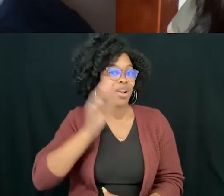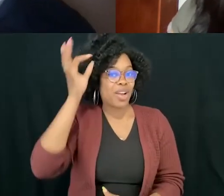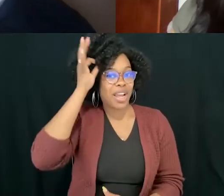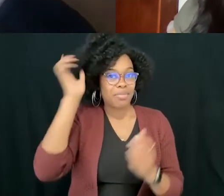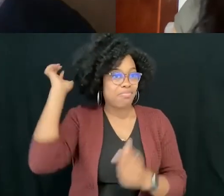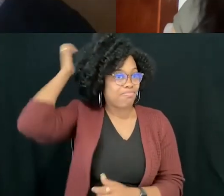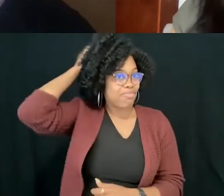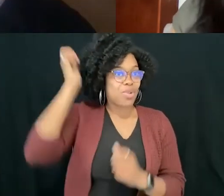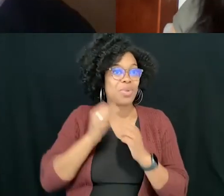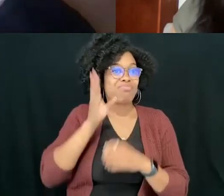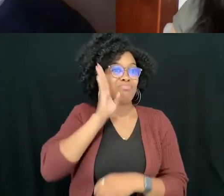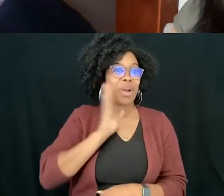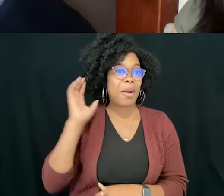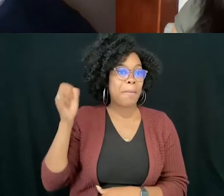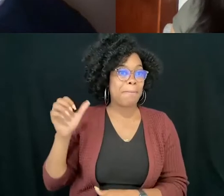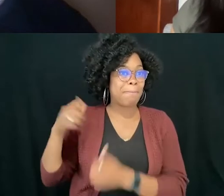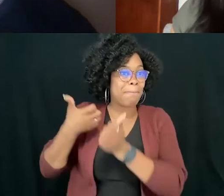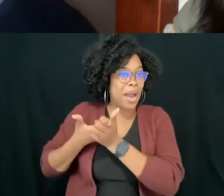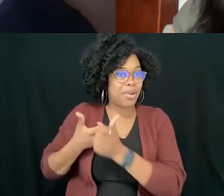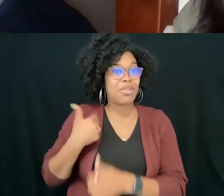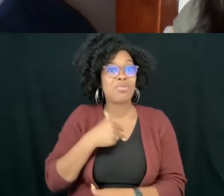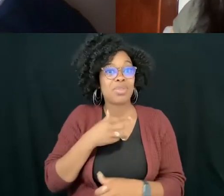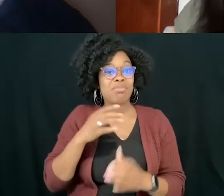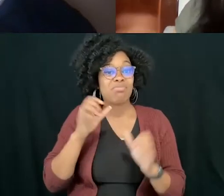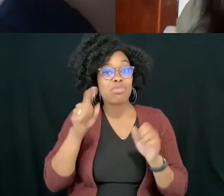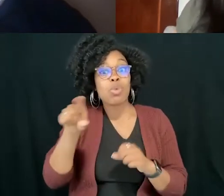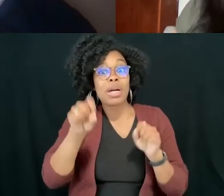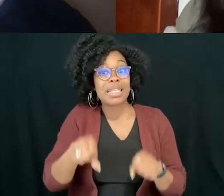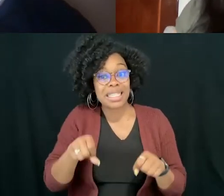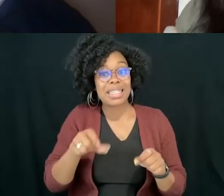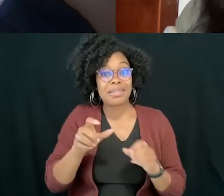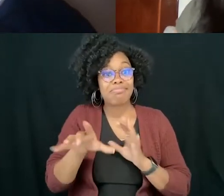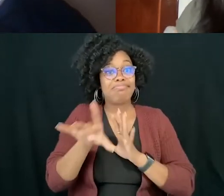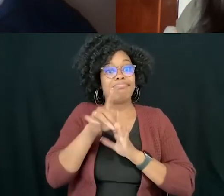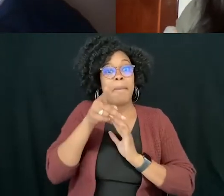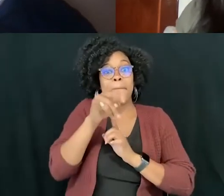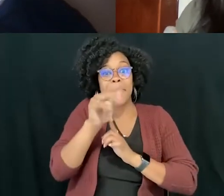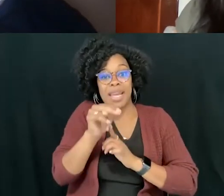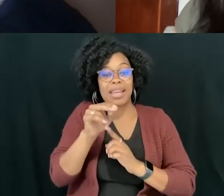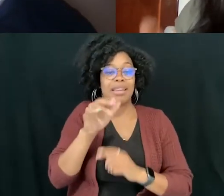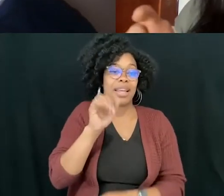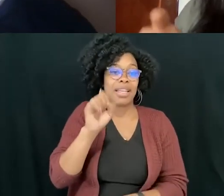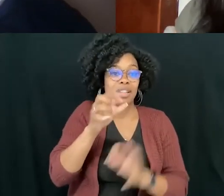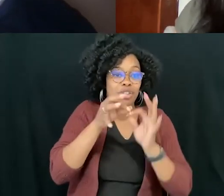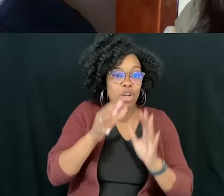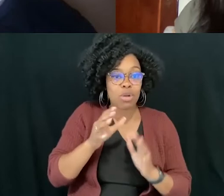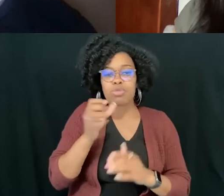We invite participants to pin the ASL interpreter or any other person on their screen as needed. You can pin windows